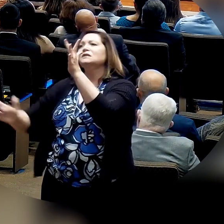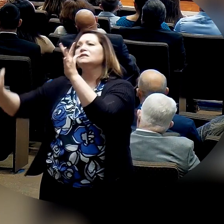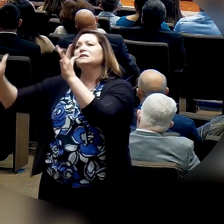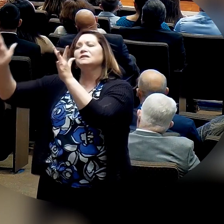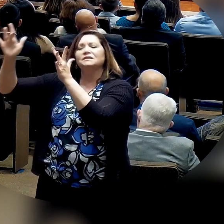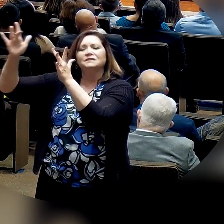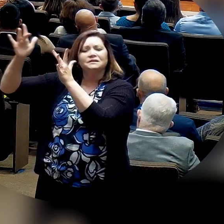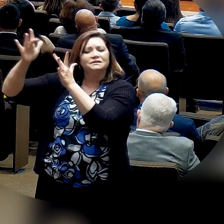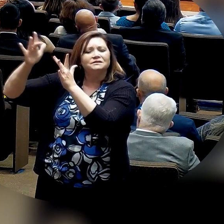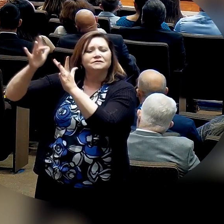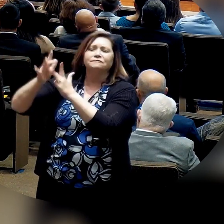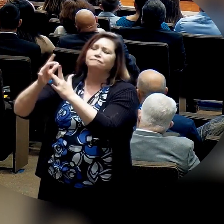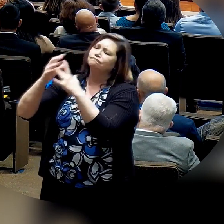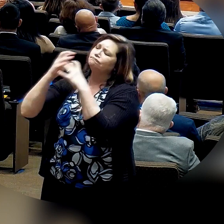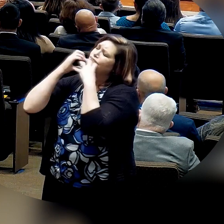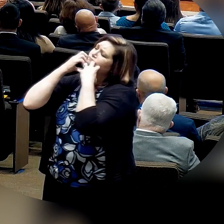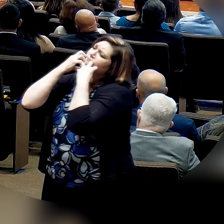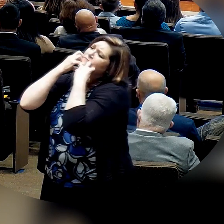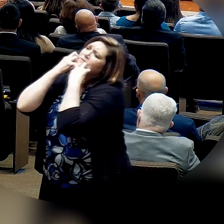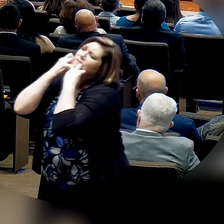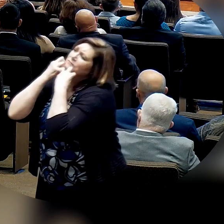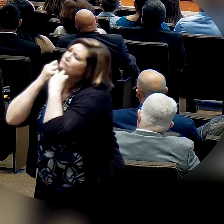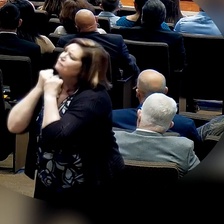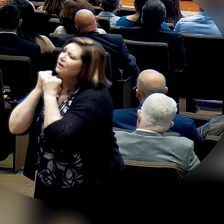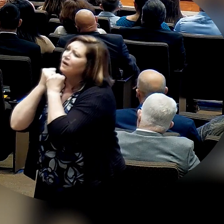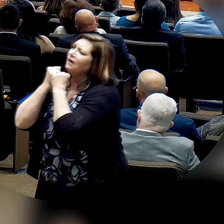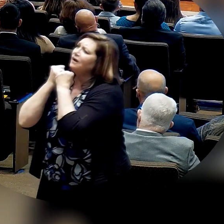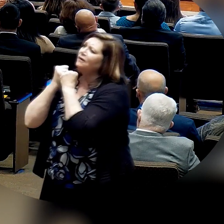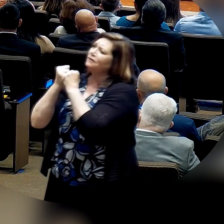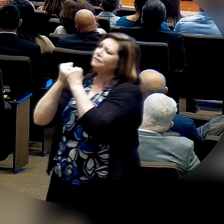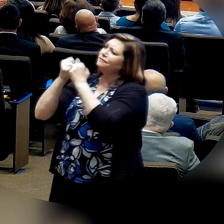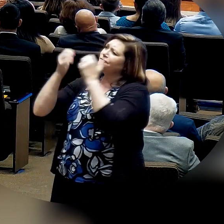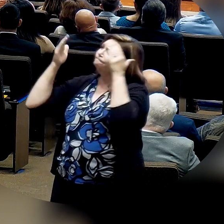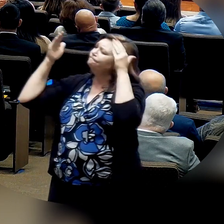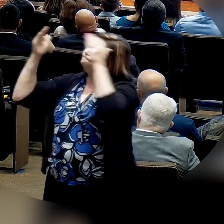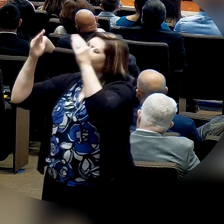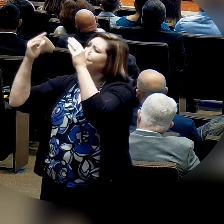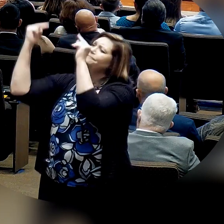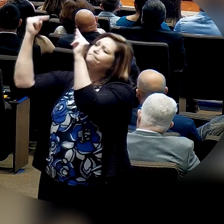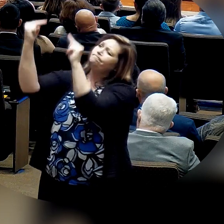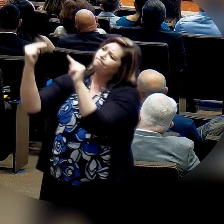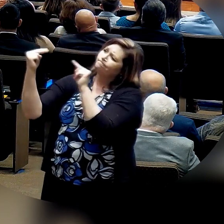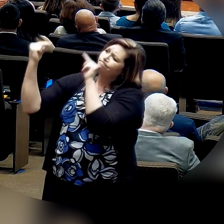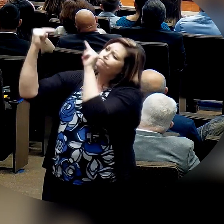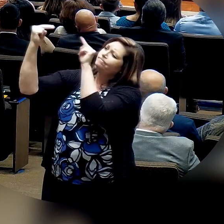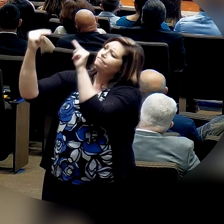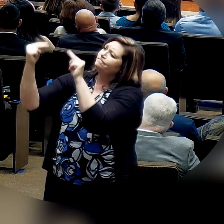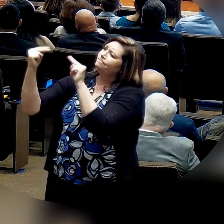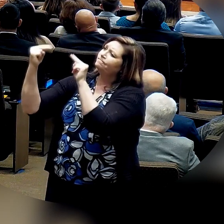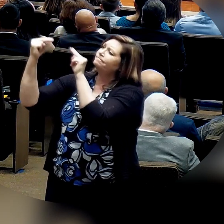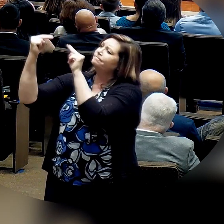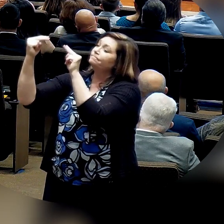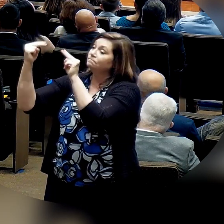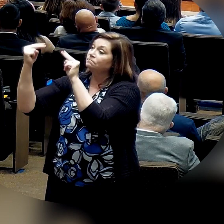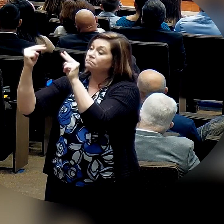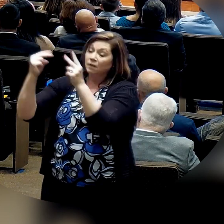full in His wonderful face. And the things